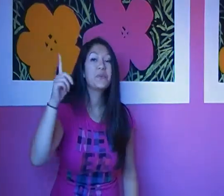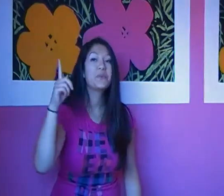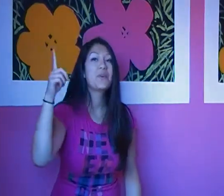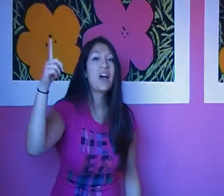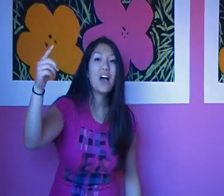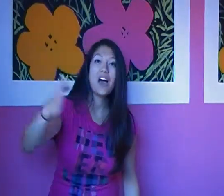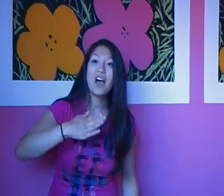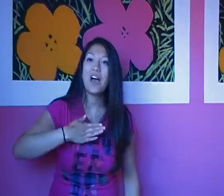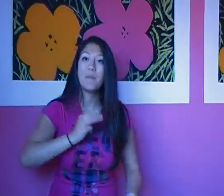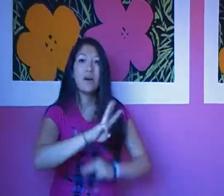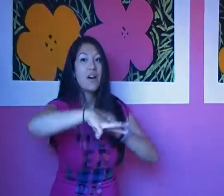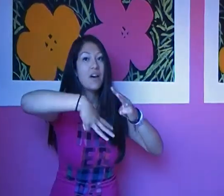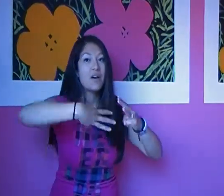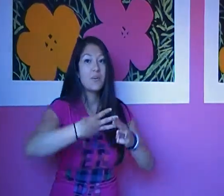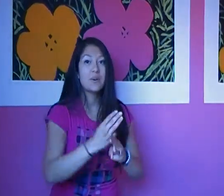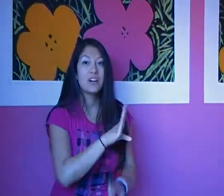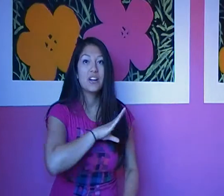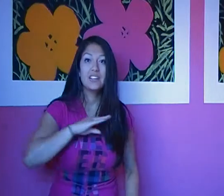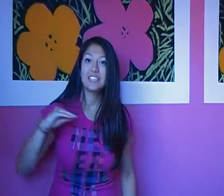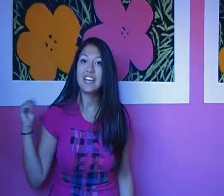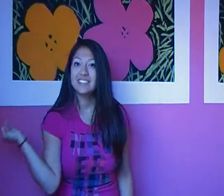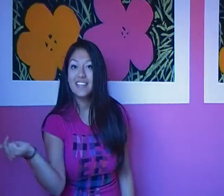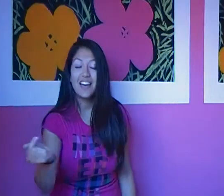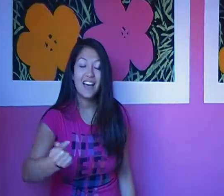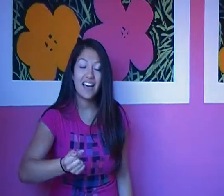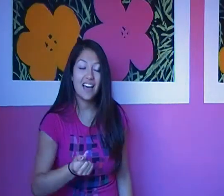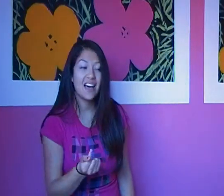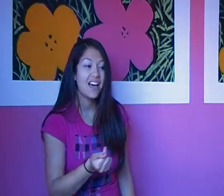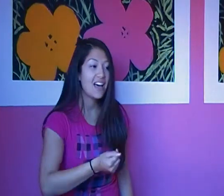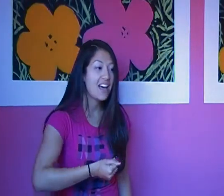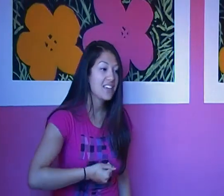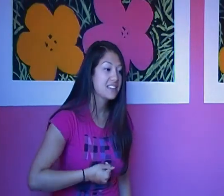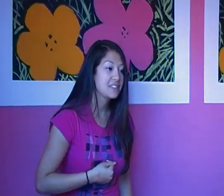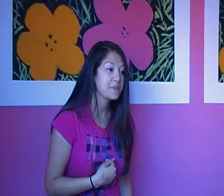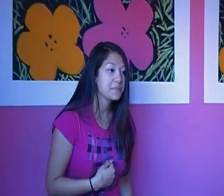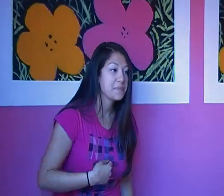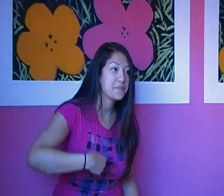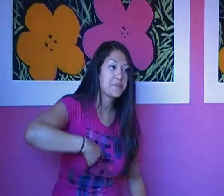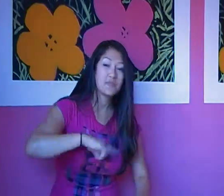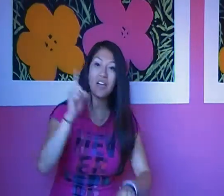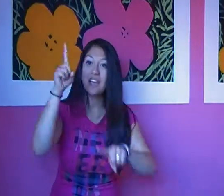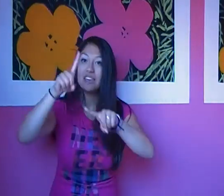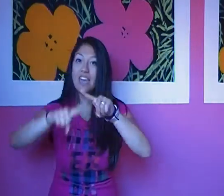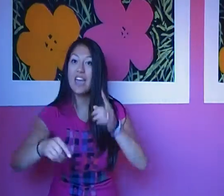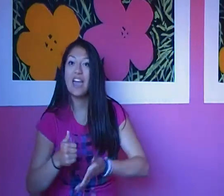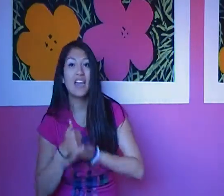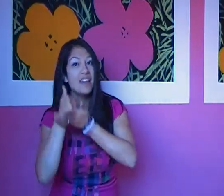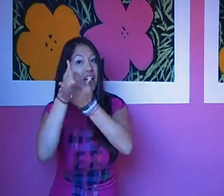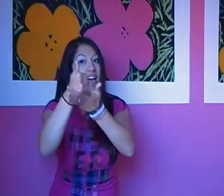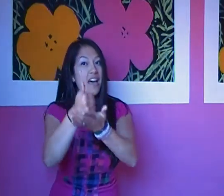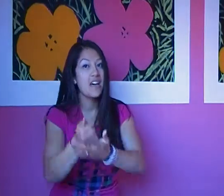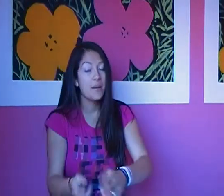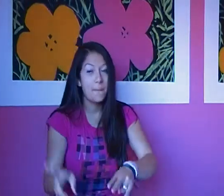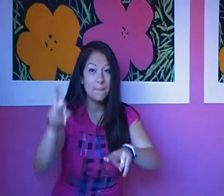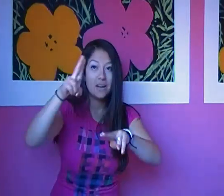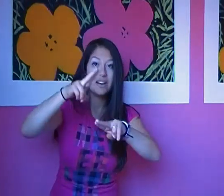are my world and I can't help but